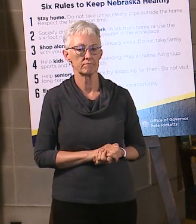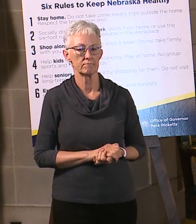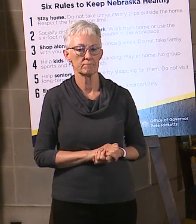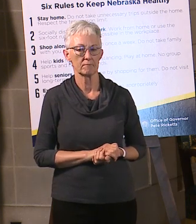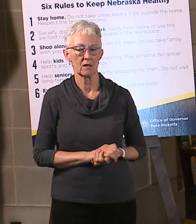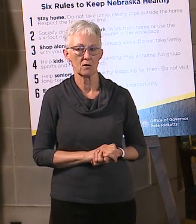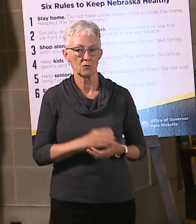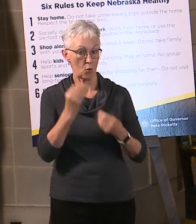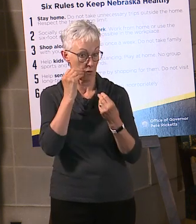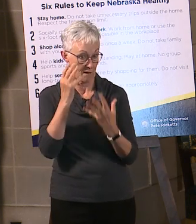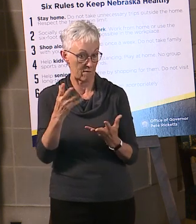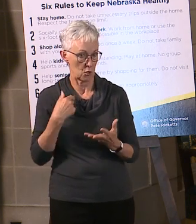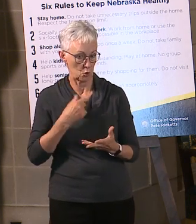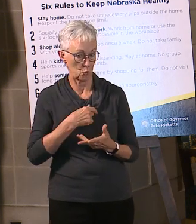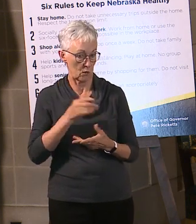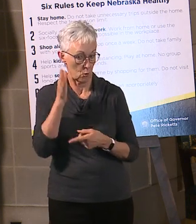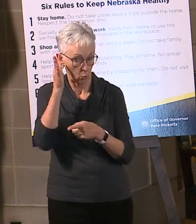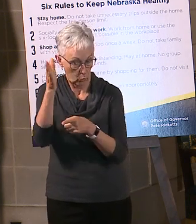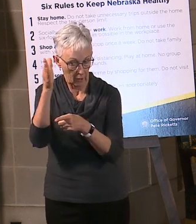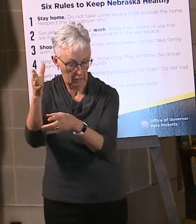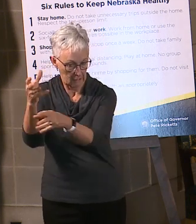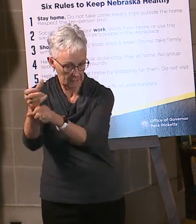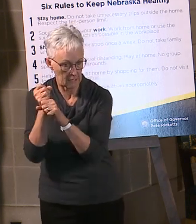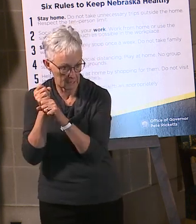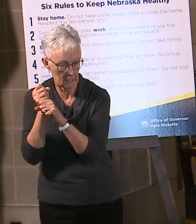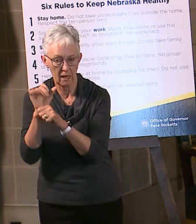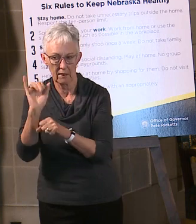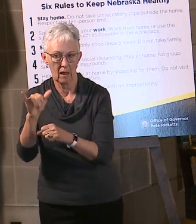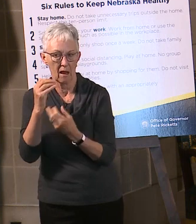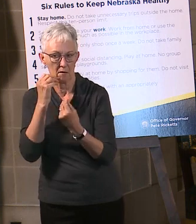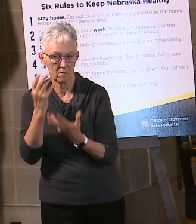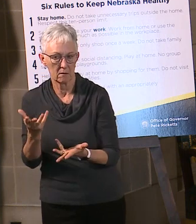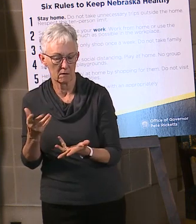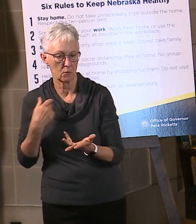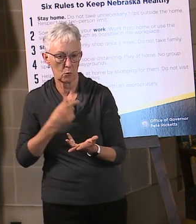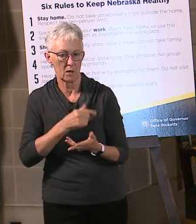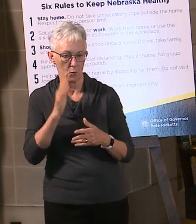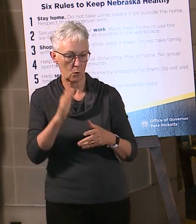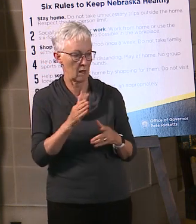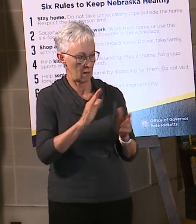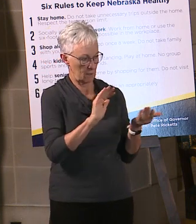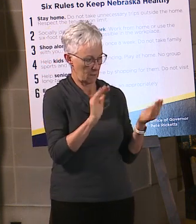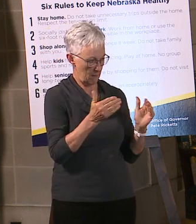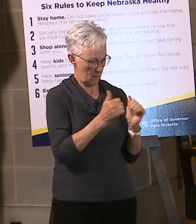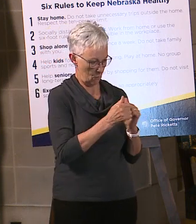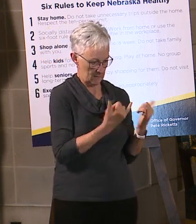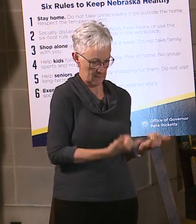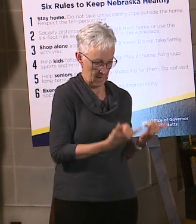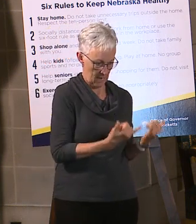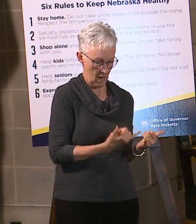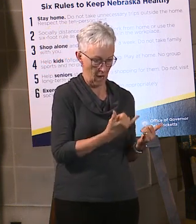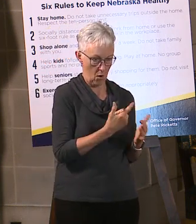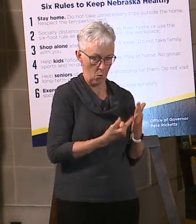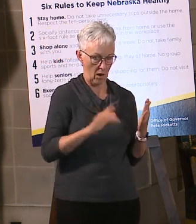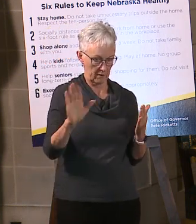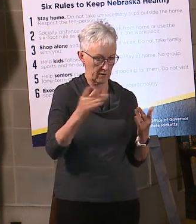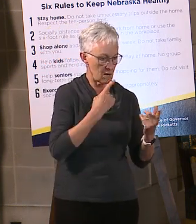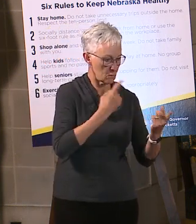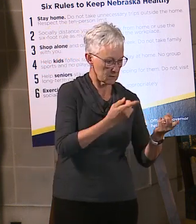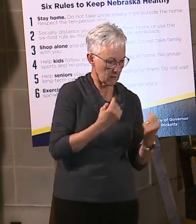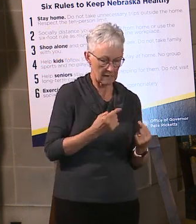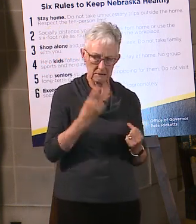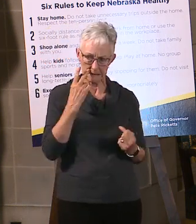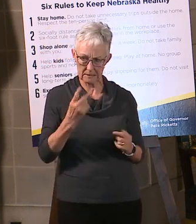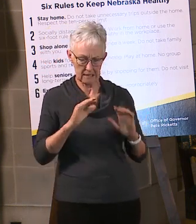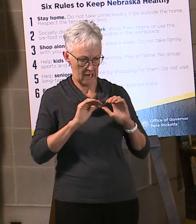surveys will allow us to understand how COVID-19 impacts are evolving and allow